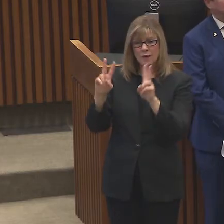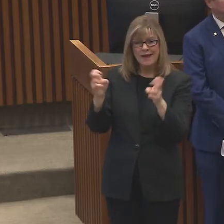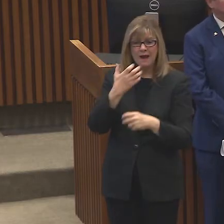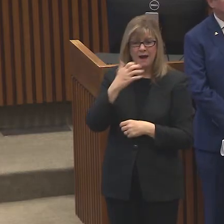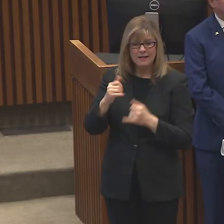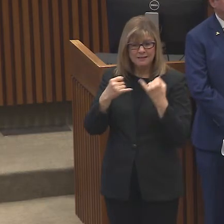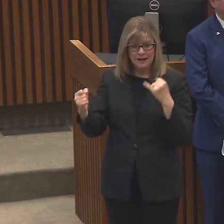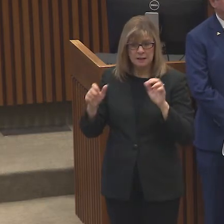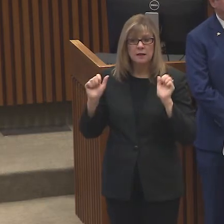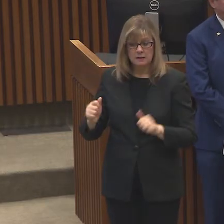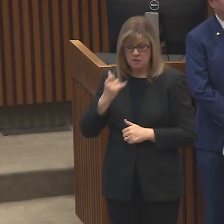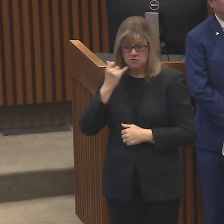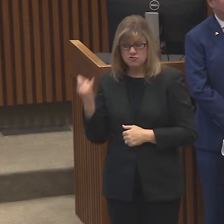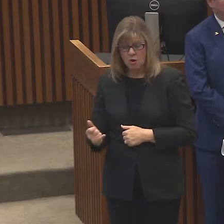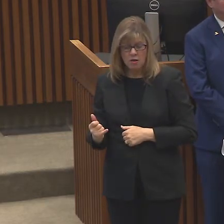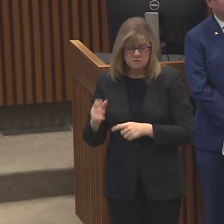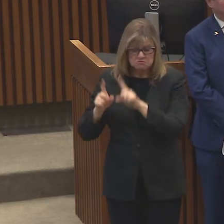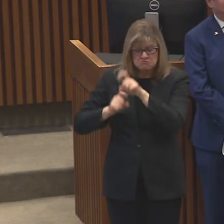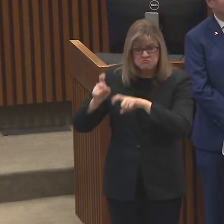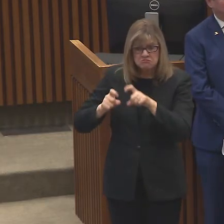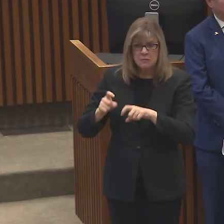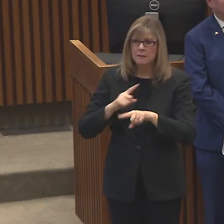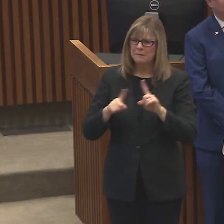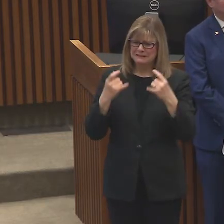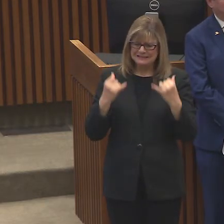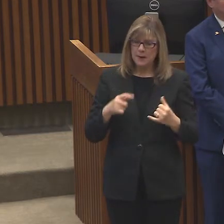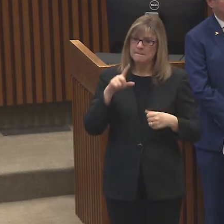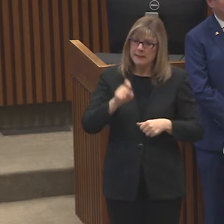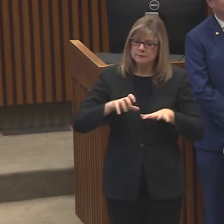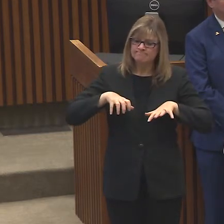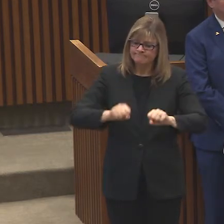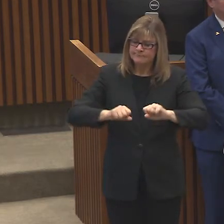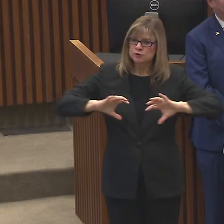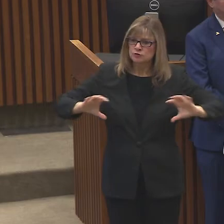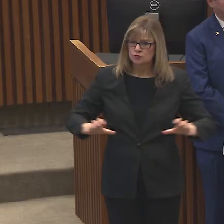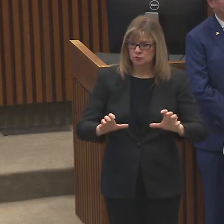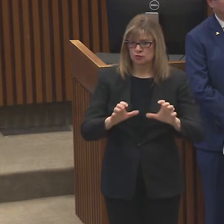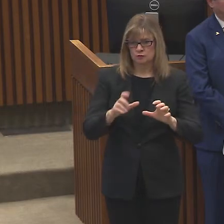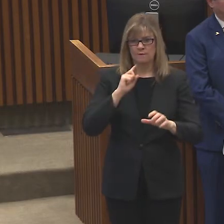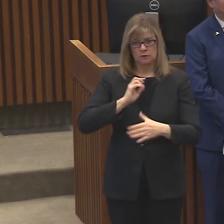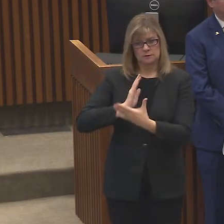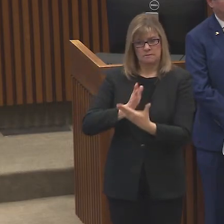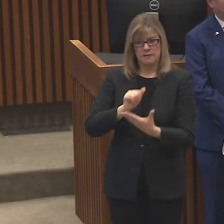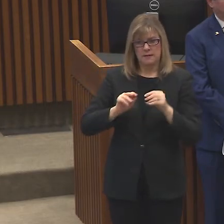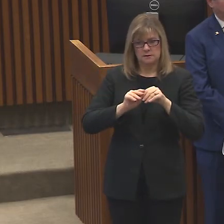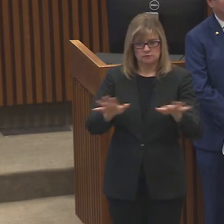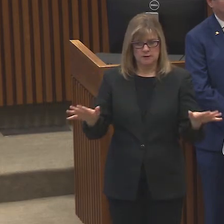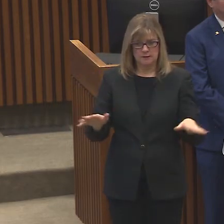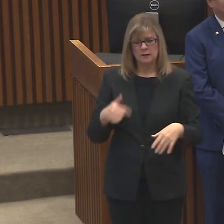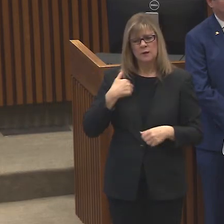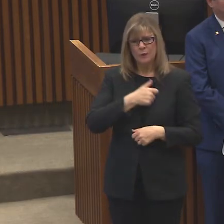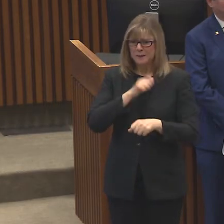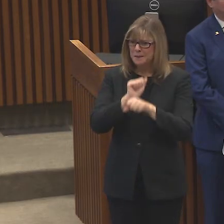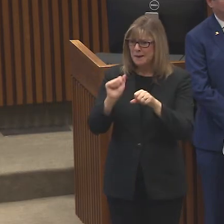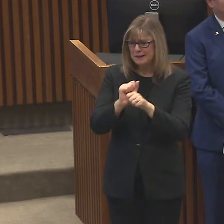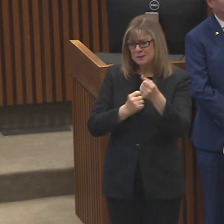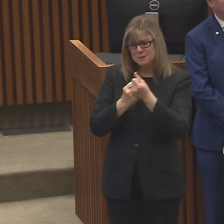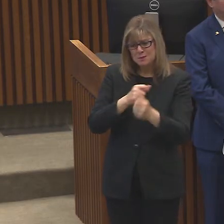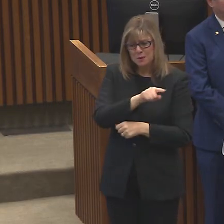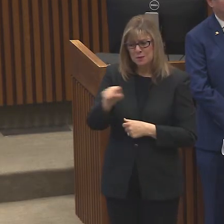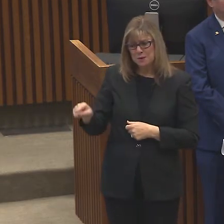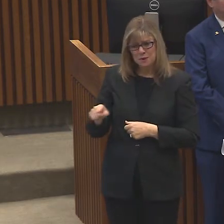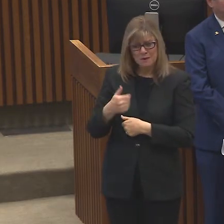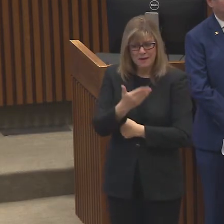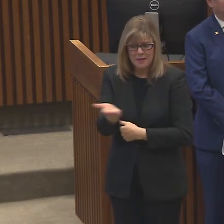actions to stop it. We're working to support you and to support those who are on the front line. Please, in great